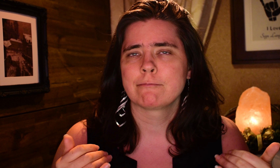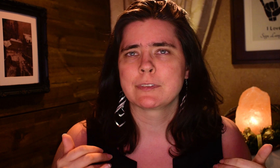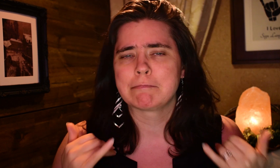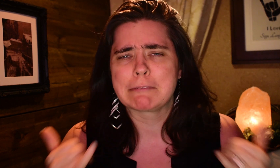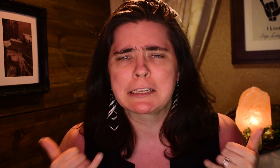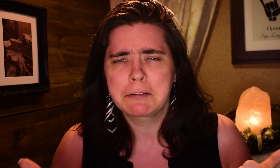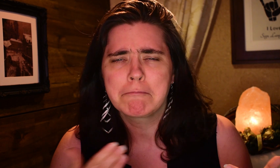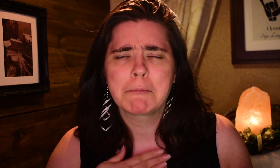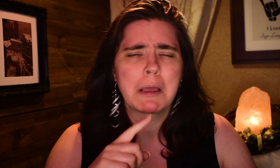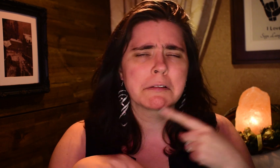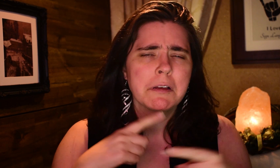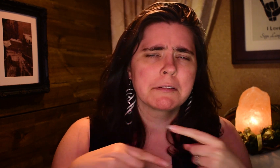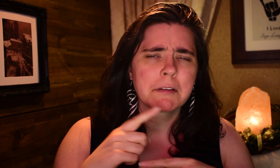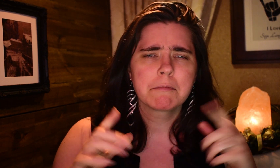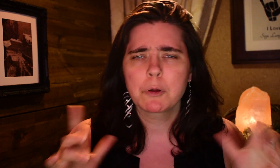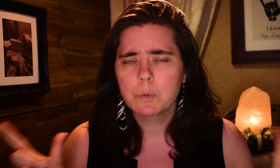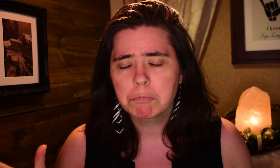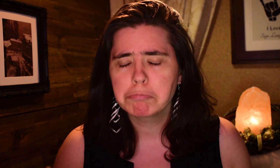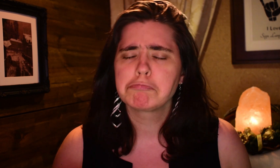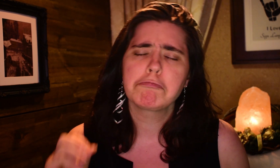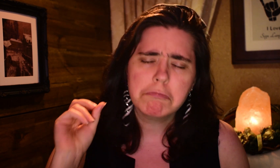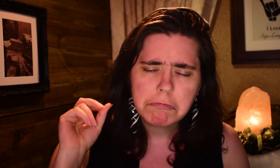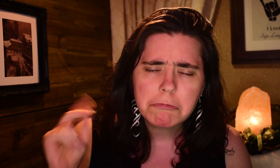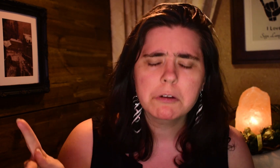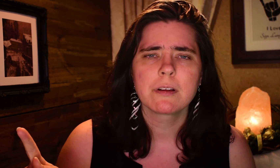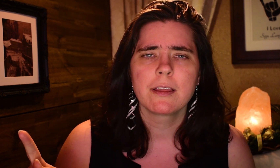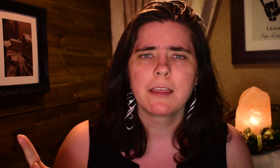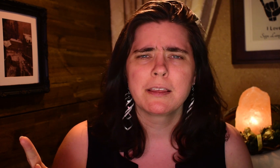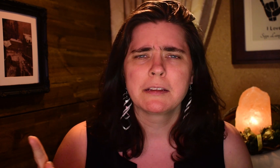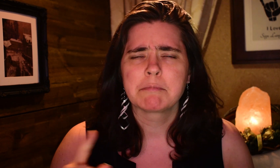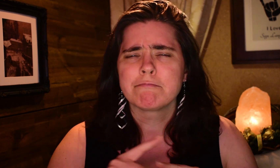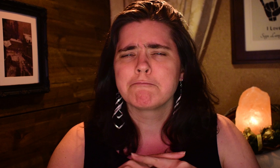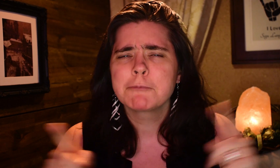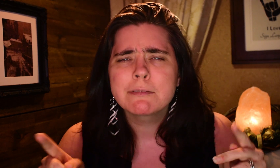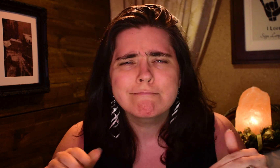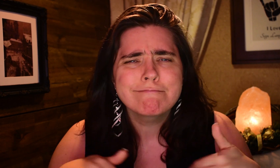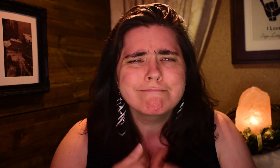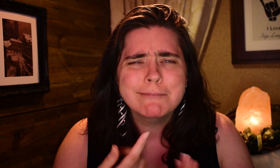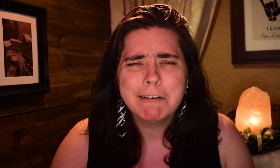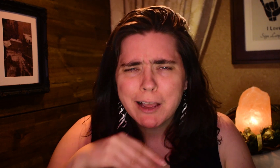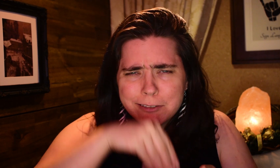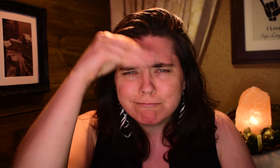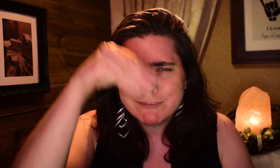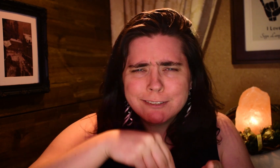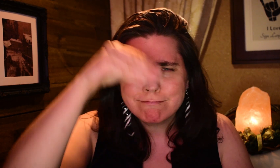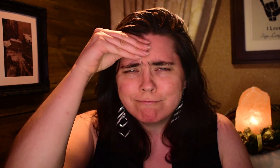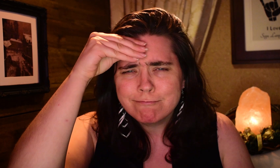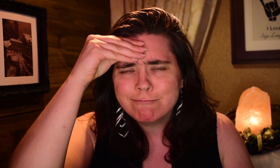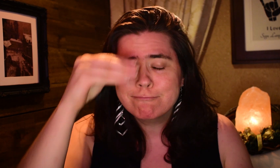Today my sign language is okay. But how did I